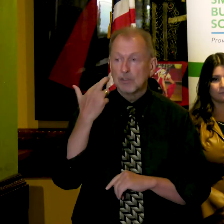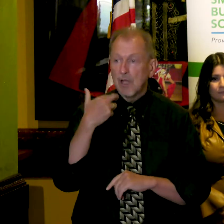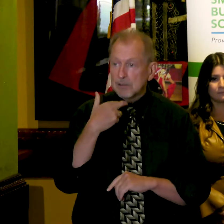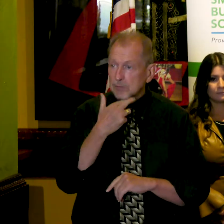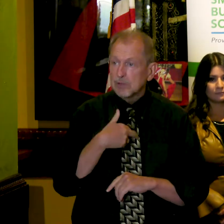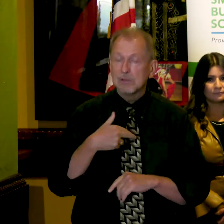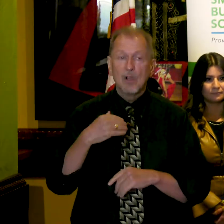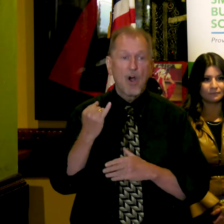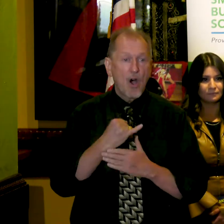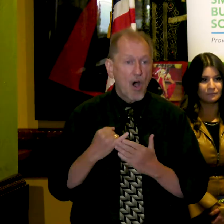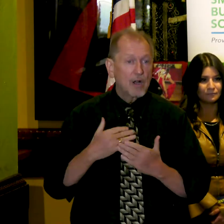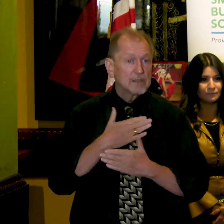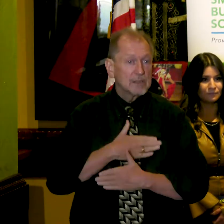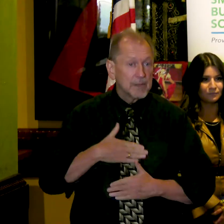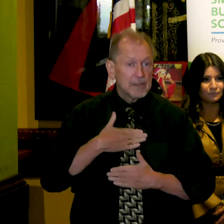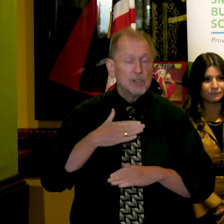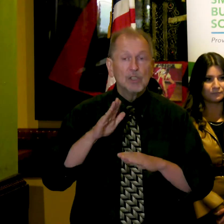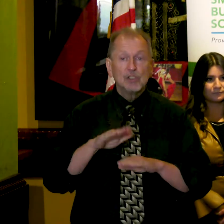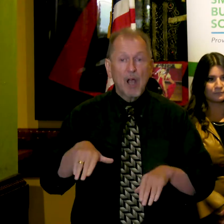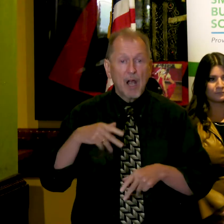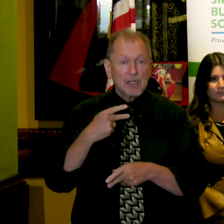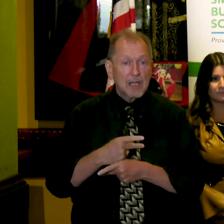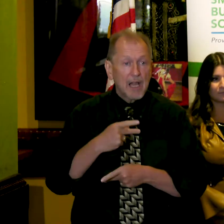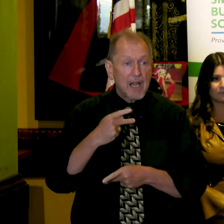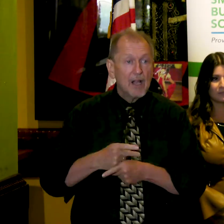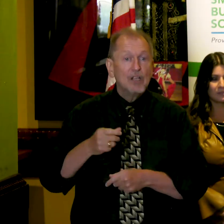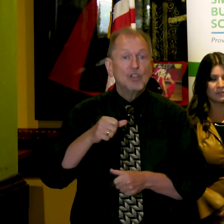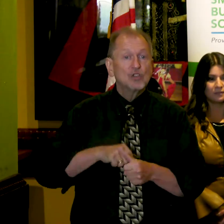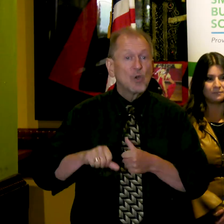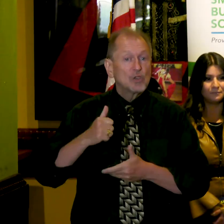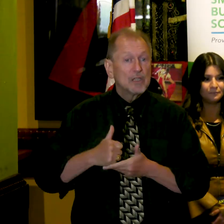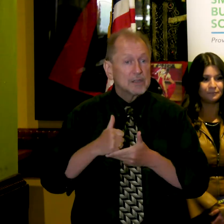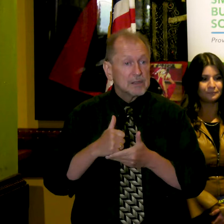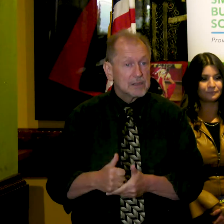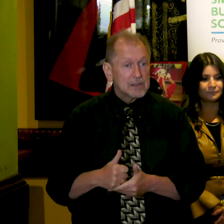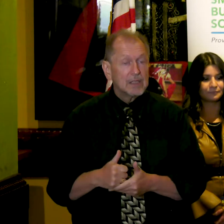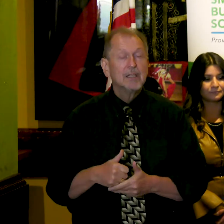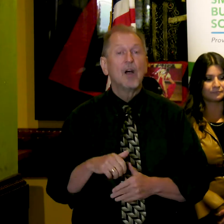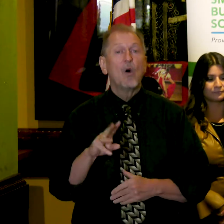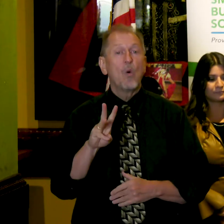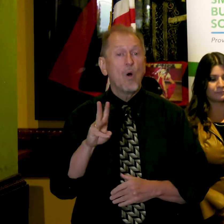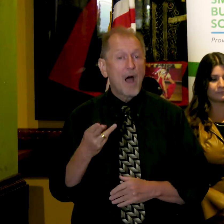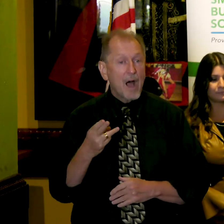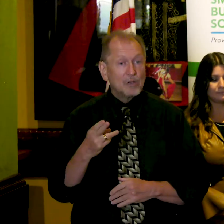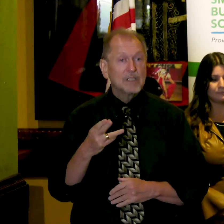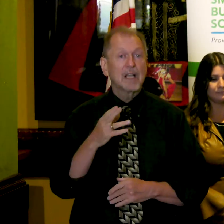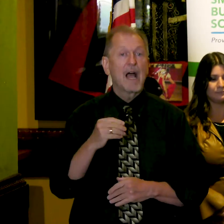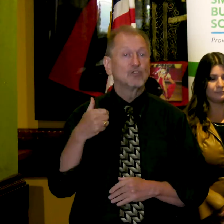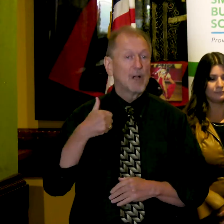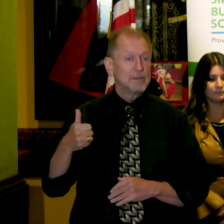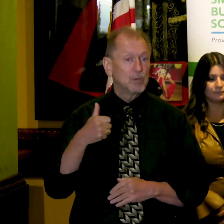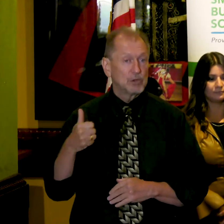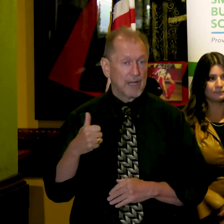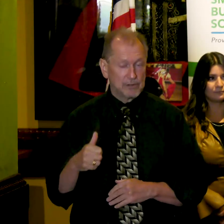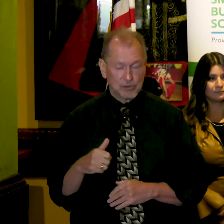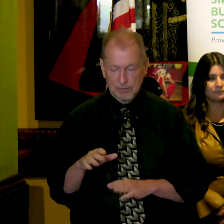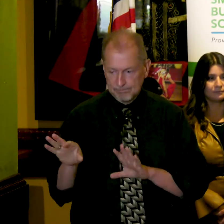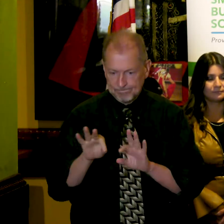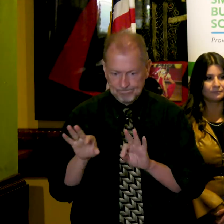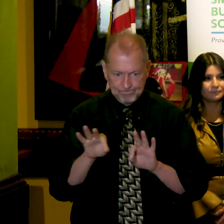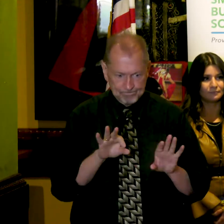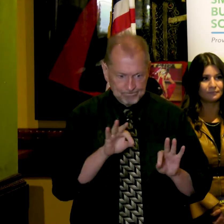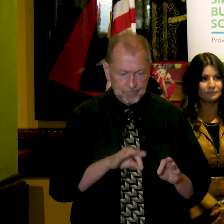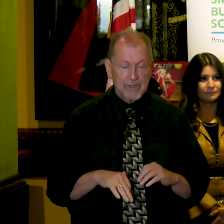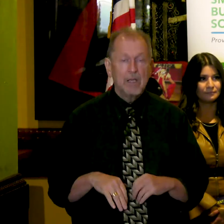arts and entertainment, childcare, social assistance, retail, transportation and warehousing. We'll prioritize businesses in